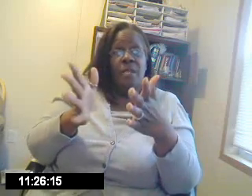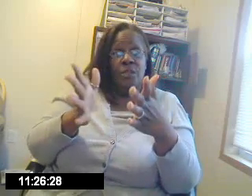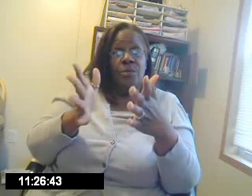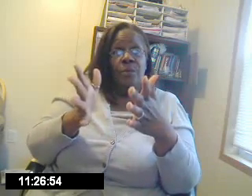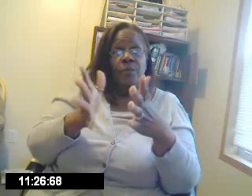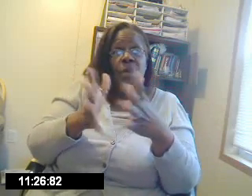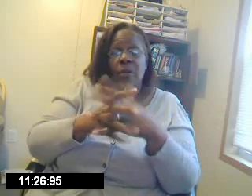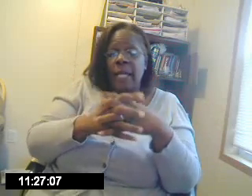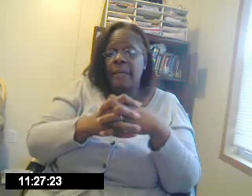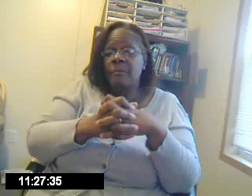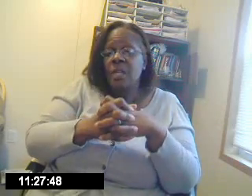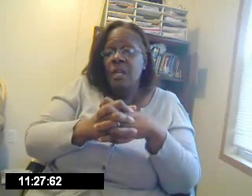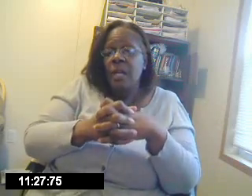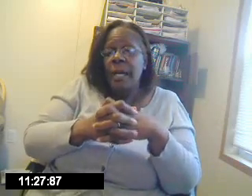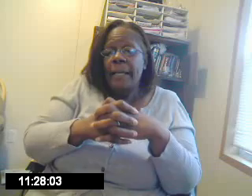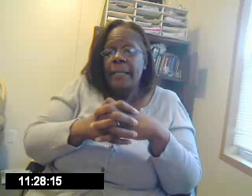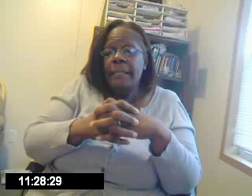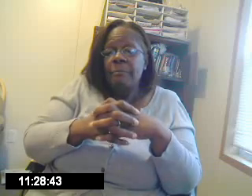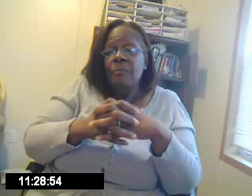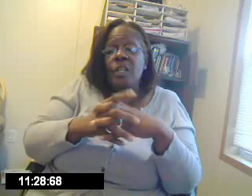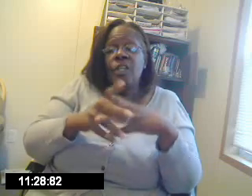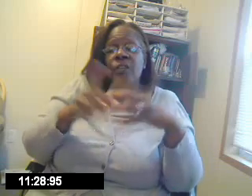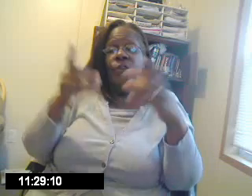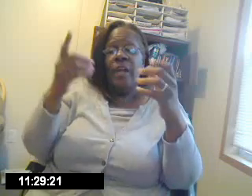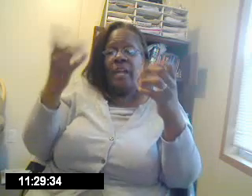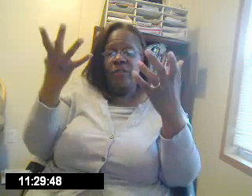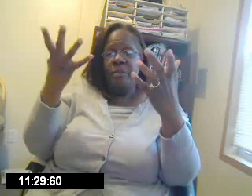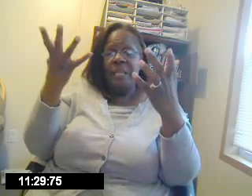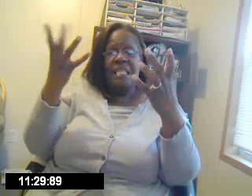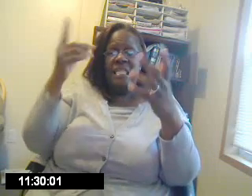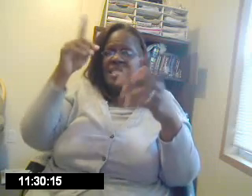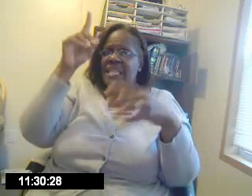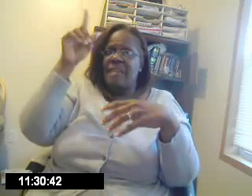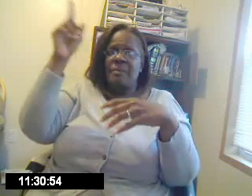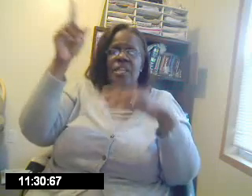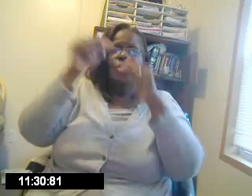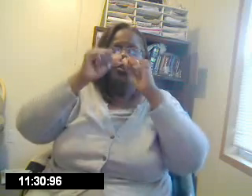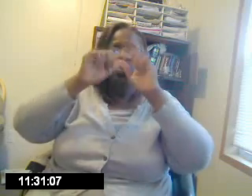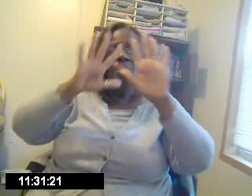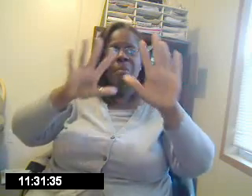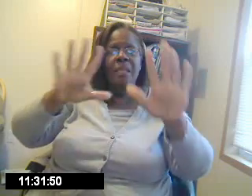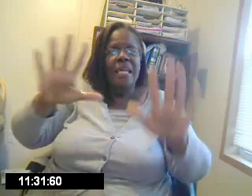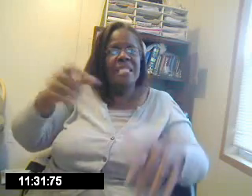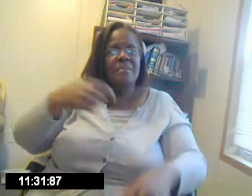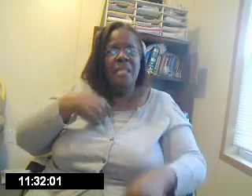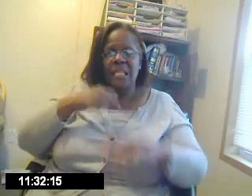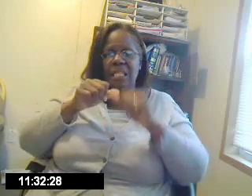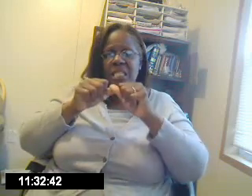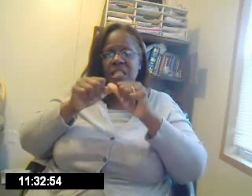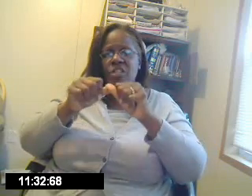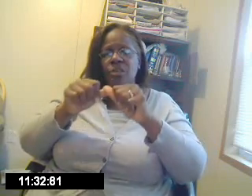me through. Okay. Okay, for every blessing, the same thing, you bless me, continue,